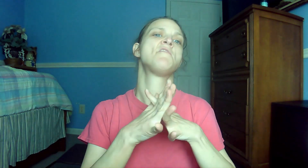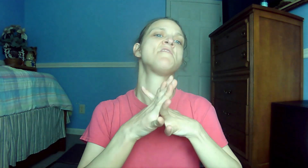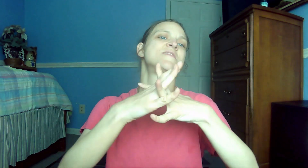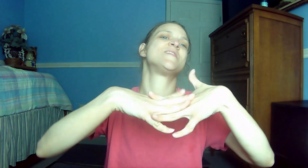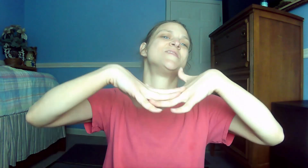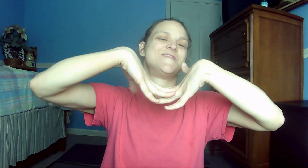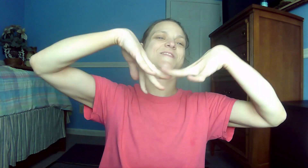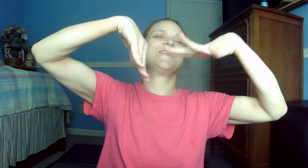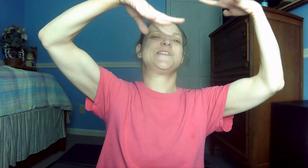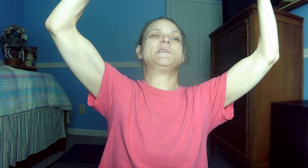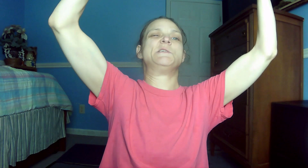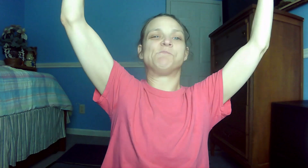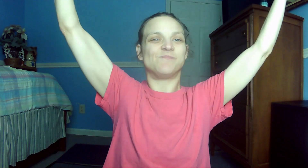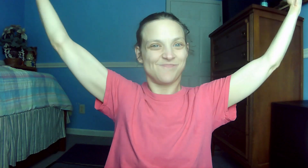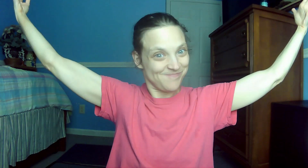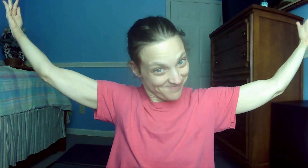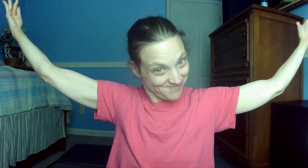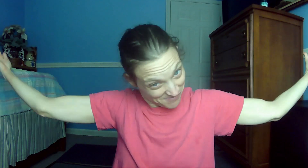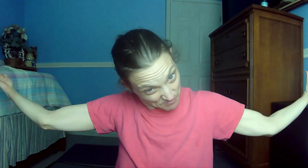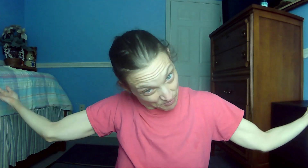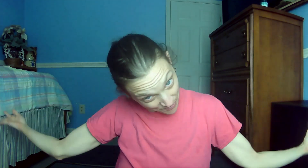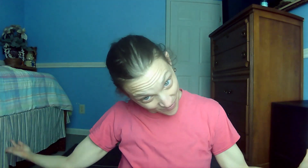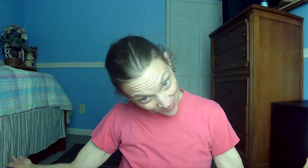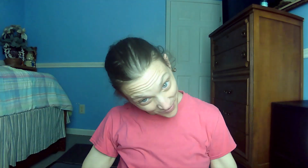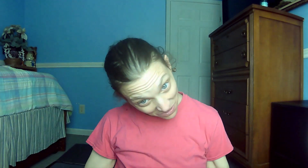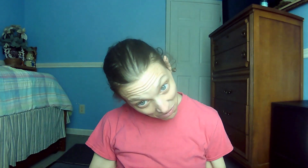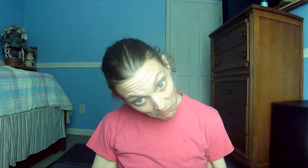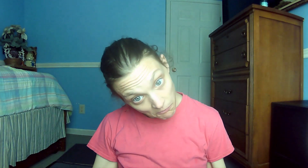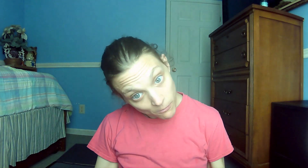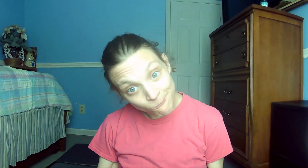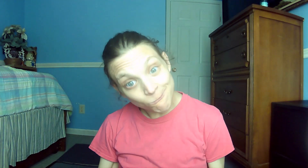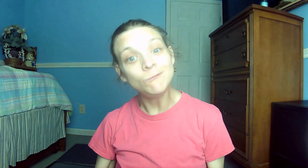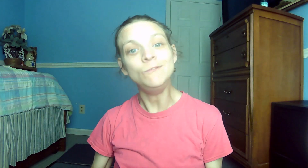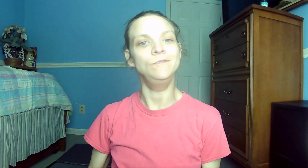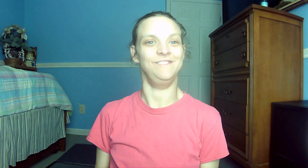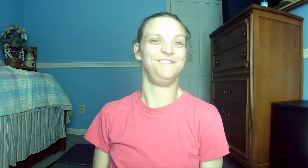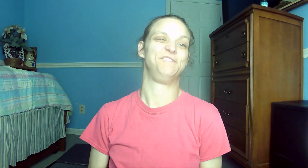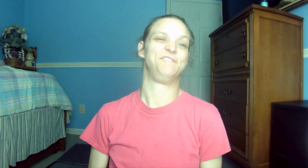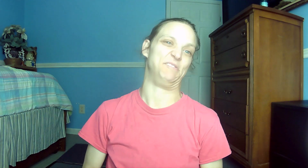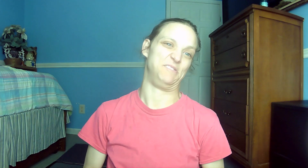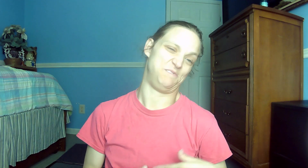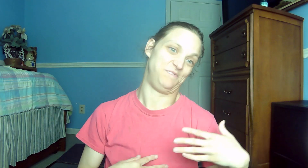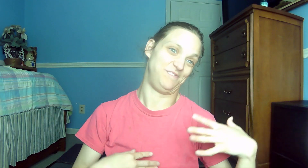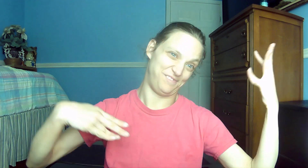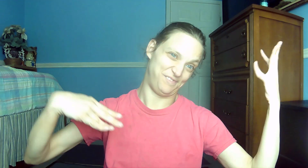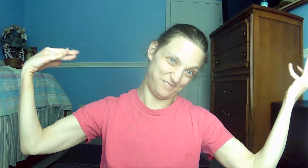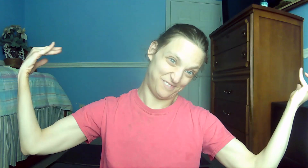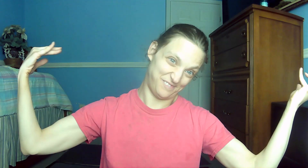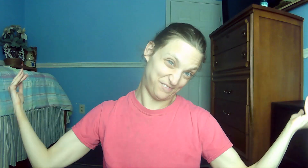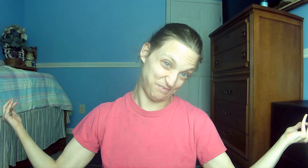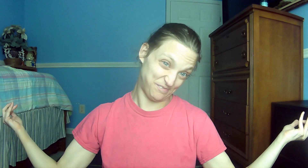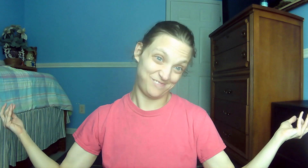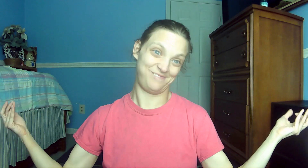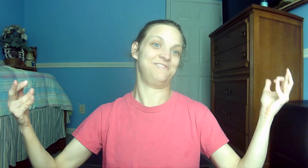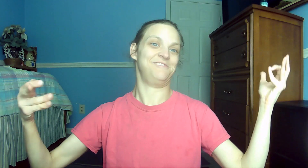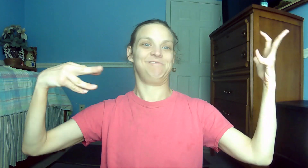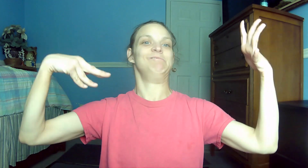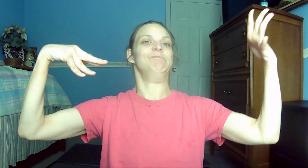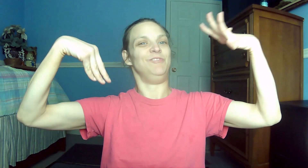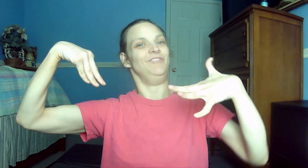God created the heavens and the earth. 9. Matthew 5.17 Do not think that I have come to abolish the